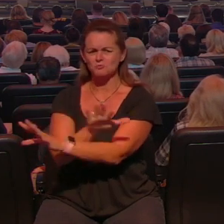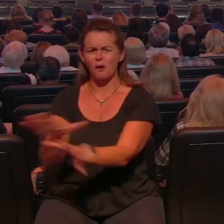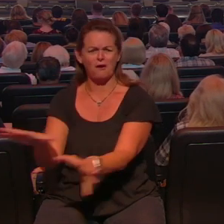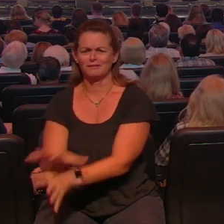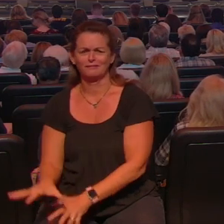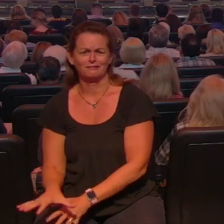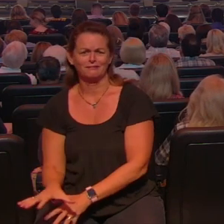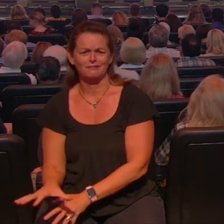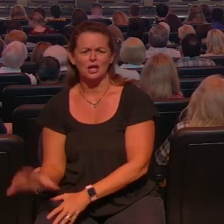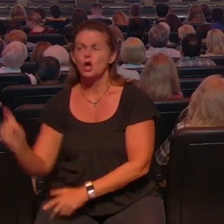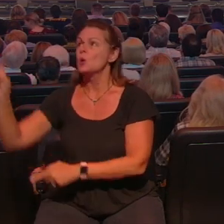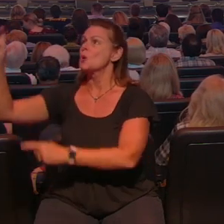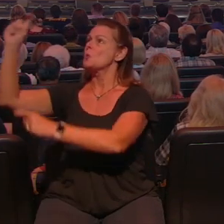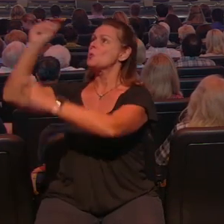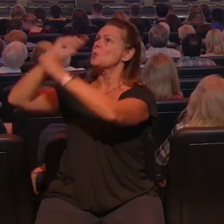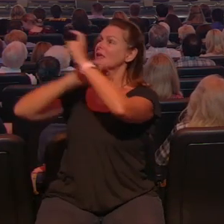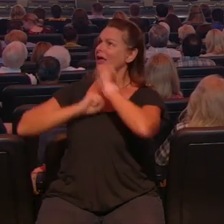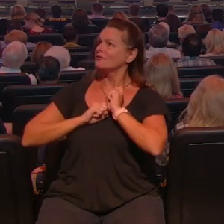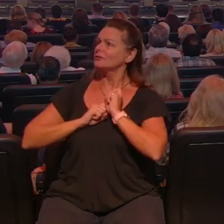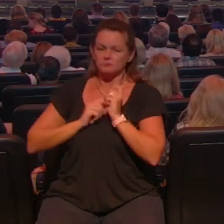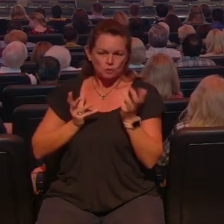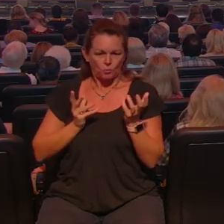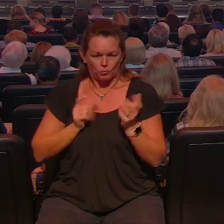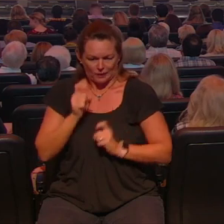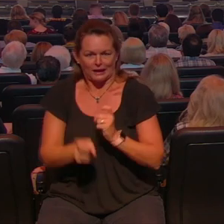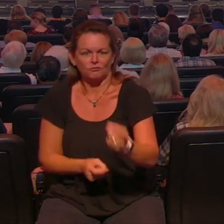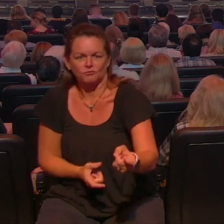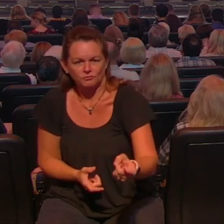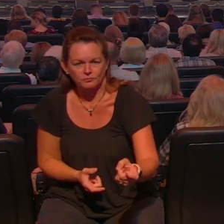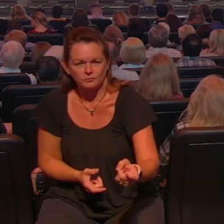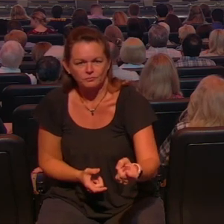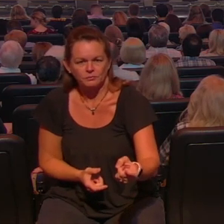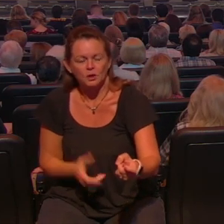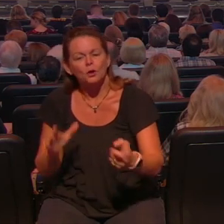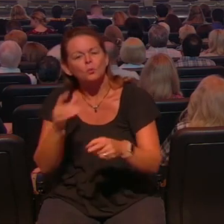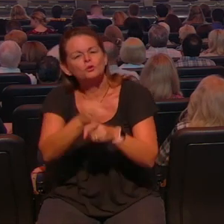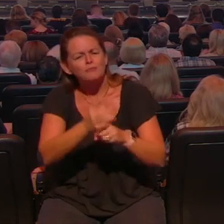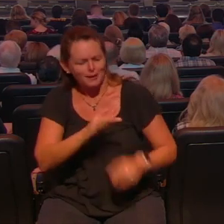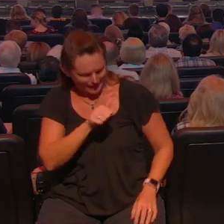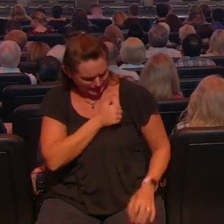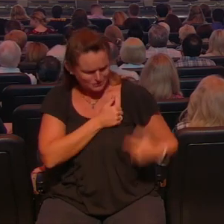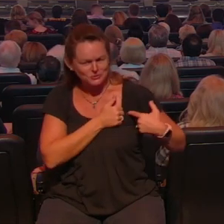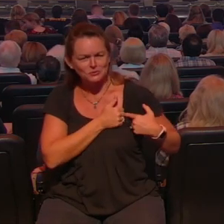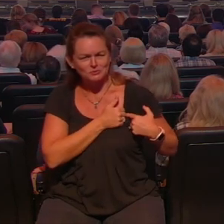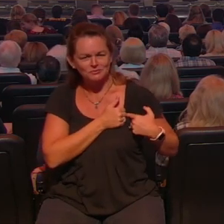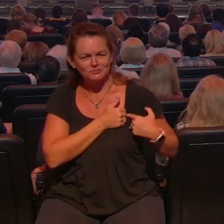when we give with the right heart with the right motive and so God blessed that book it took off